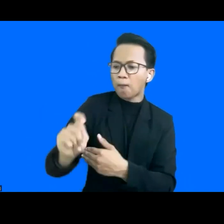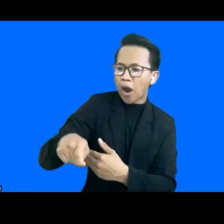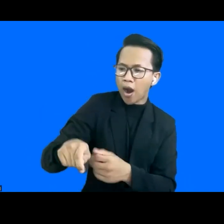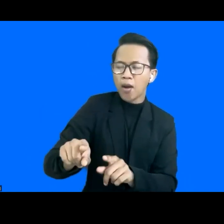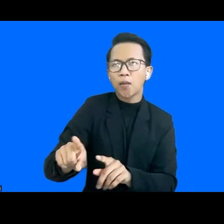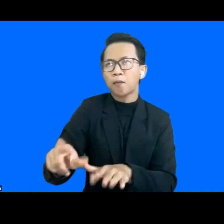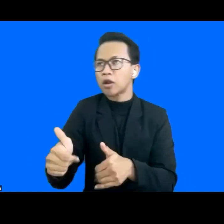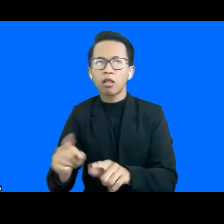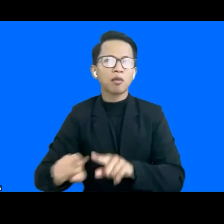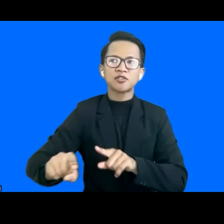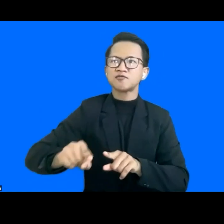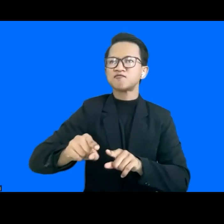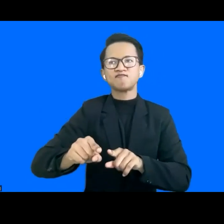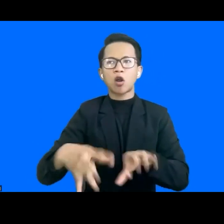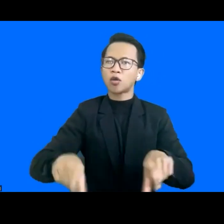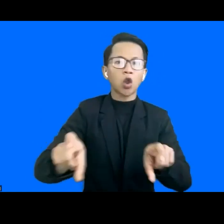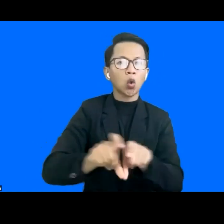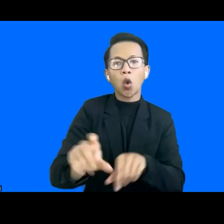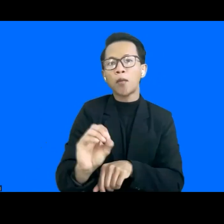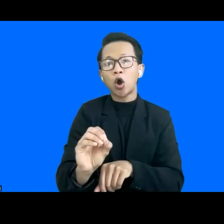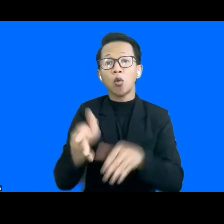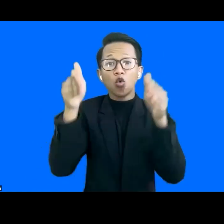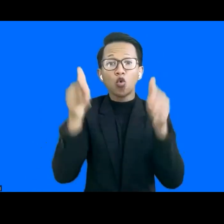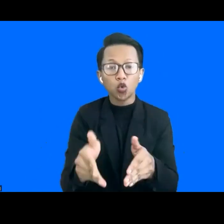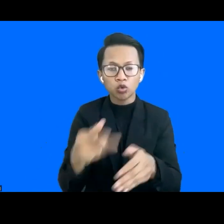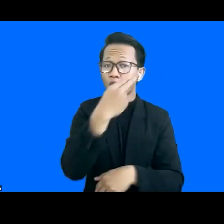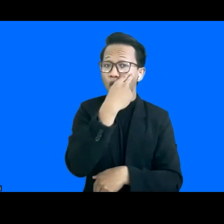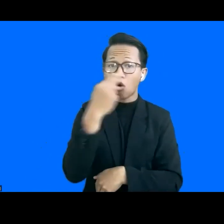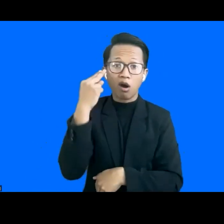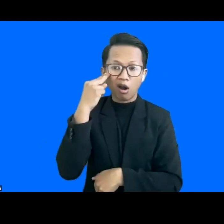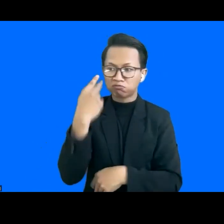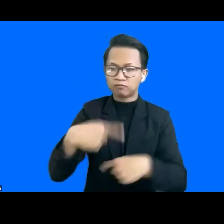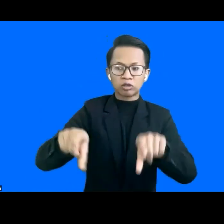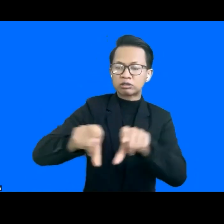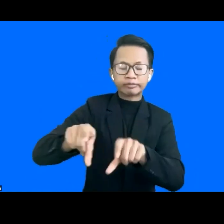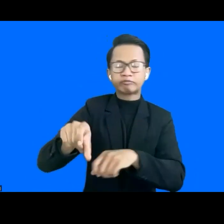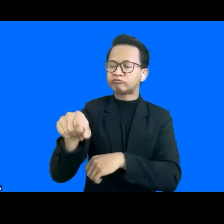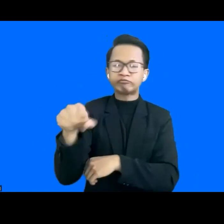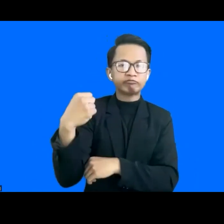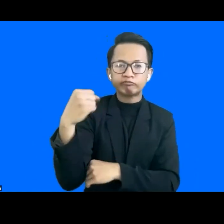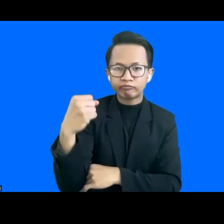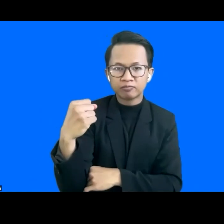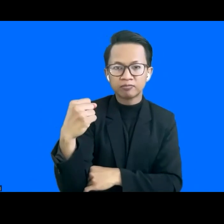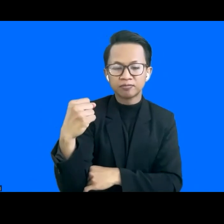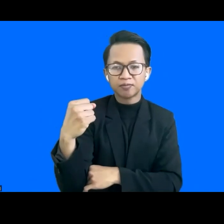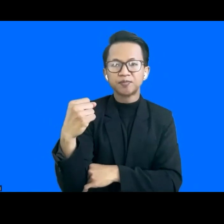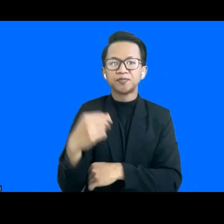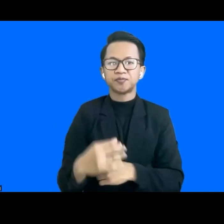to them, especially for blind people. So I think in order to